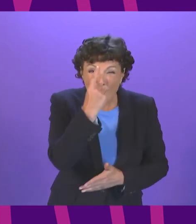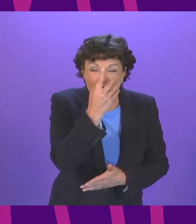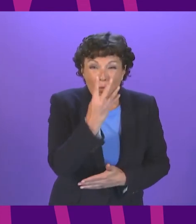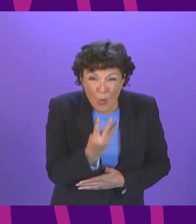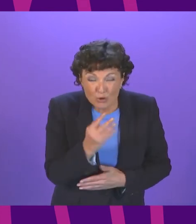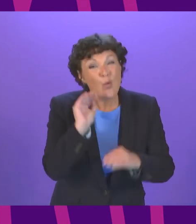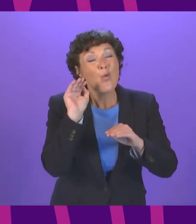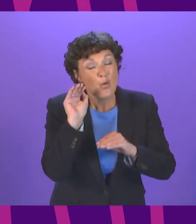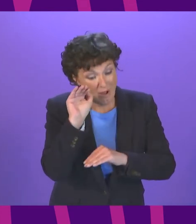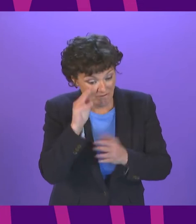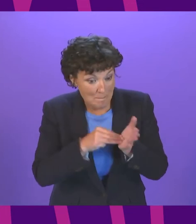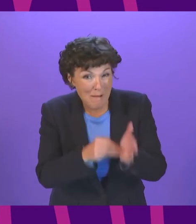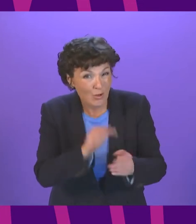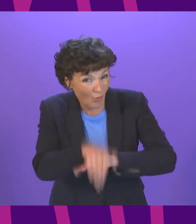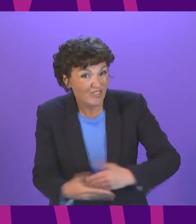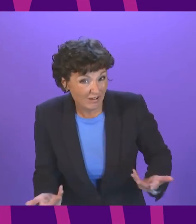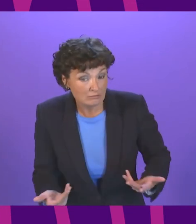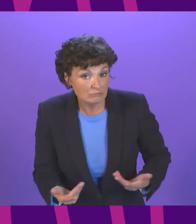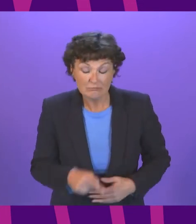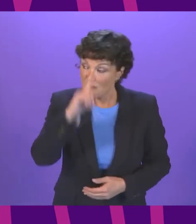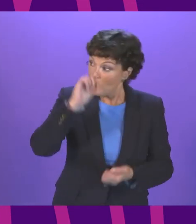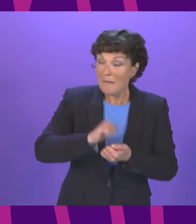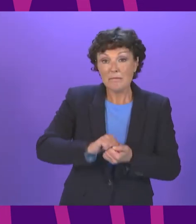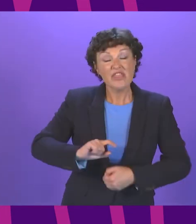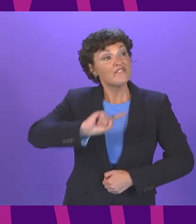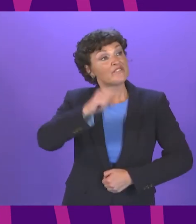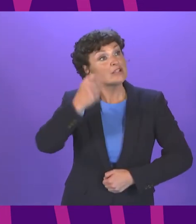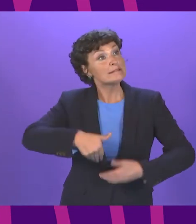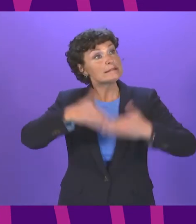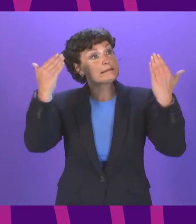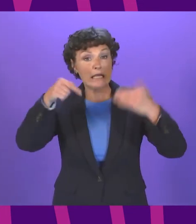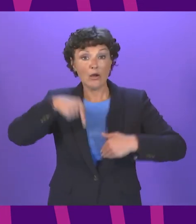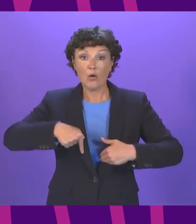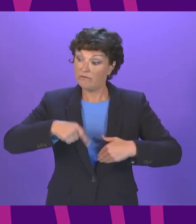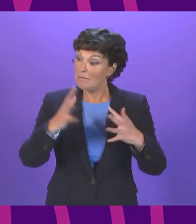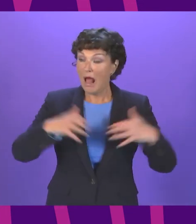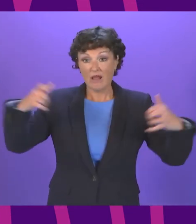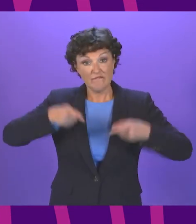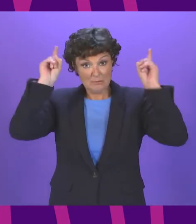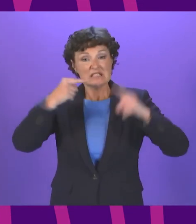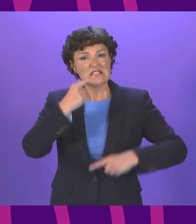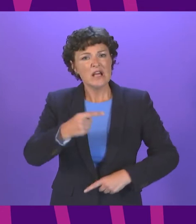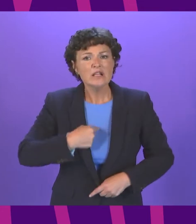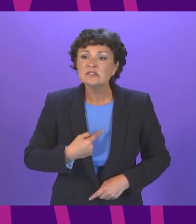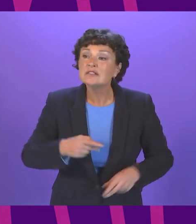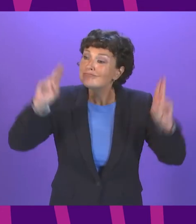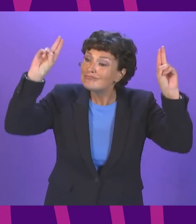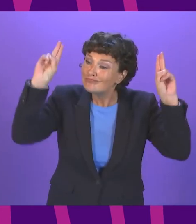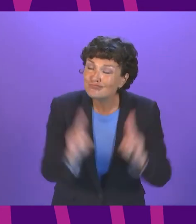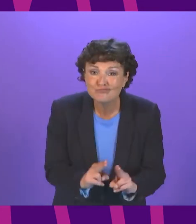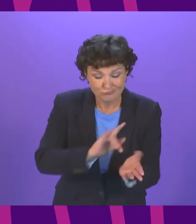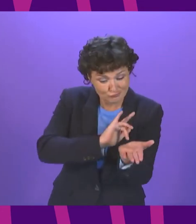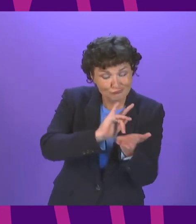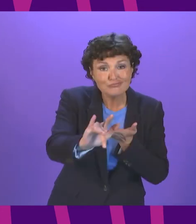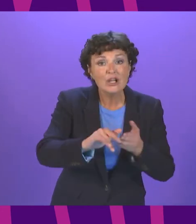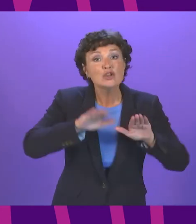The First Minister on the first day of this Parliament said that fighting child poverty should be the driving mission of this Parliament. We set legal